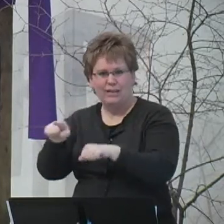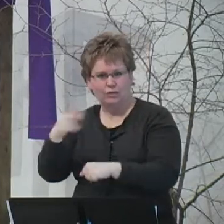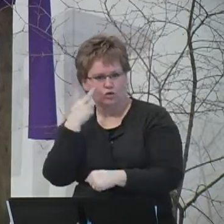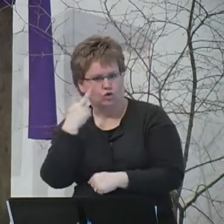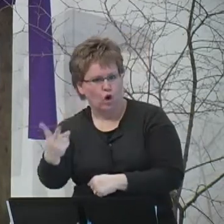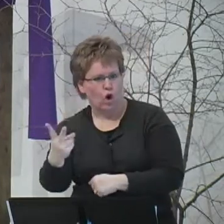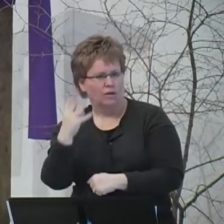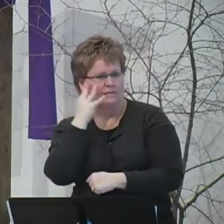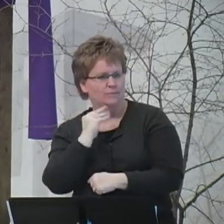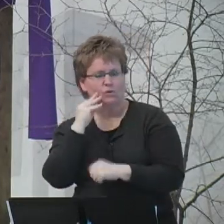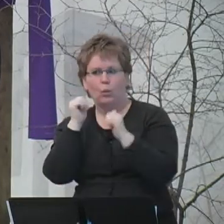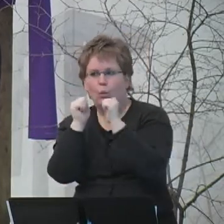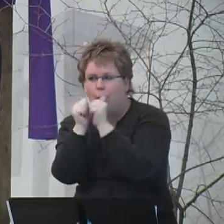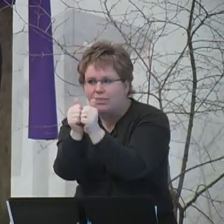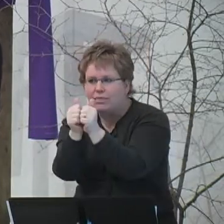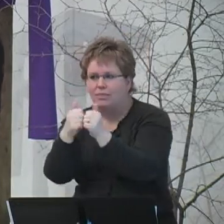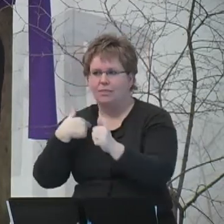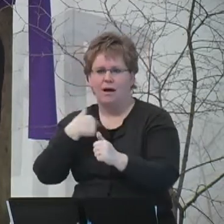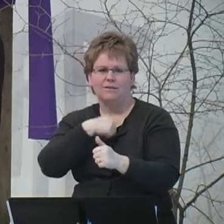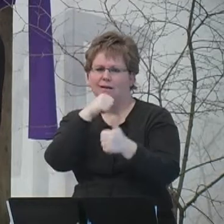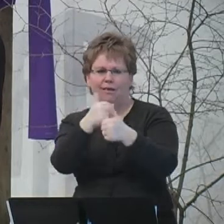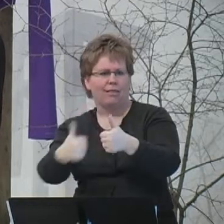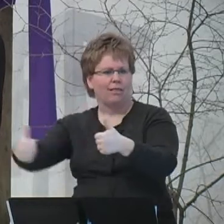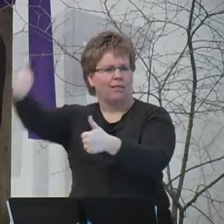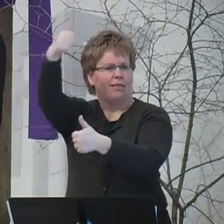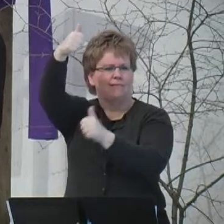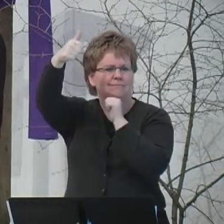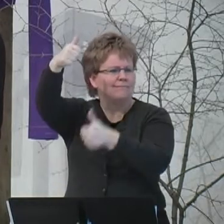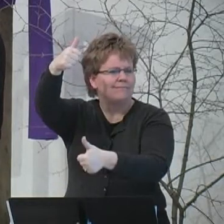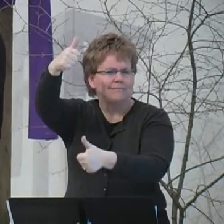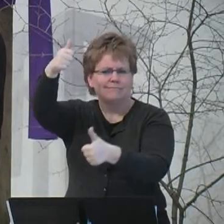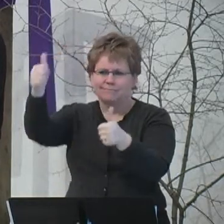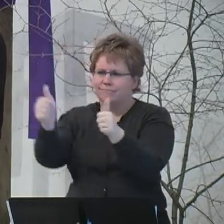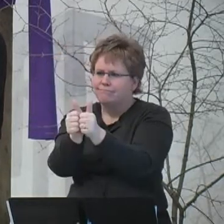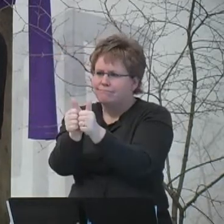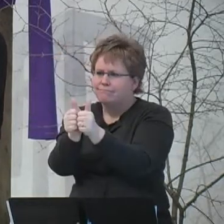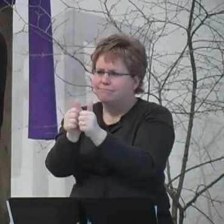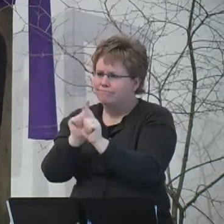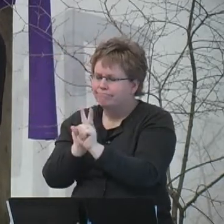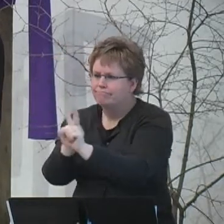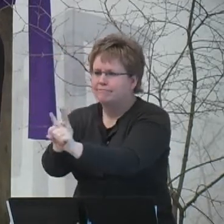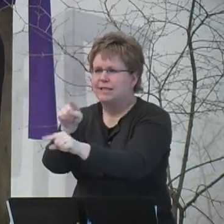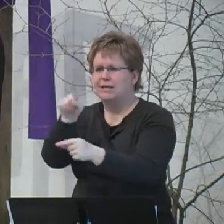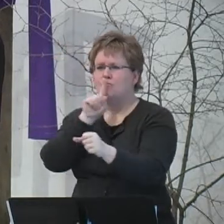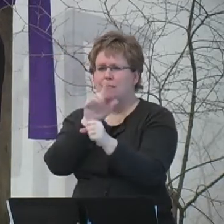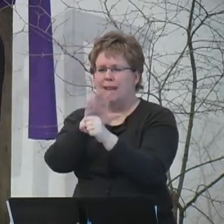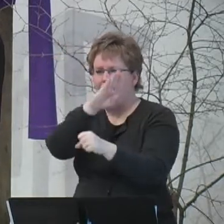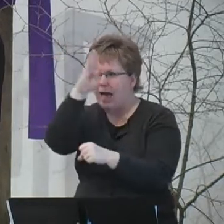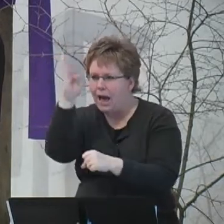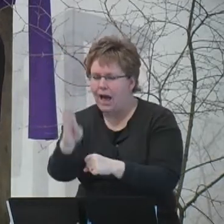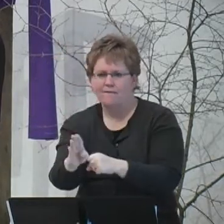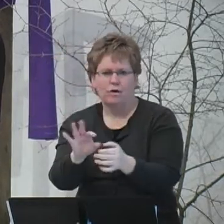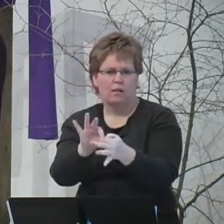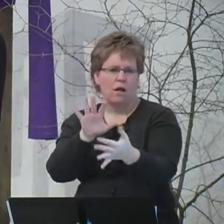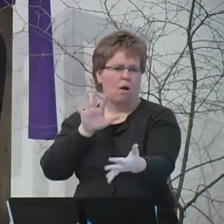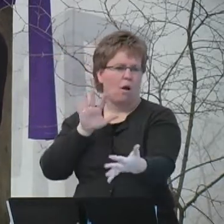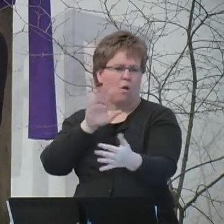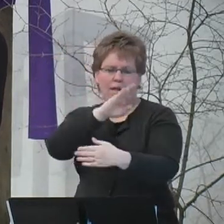suffering with us, holding us tightly and promising never to let us go.